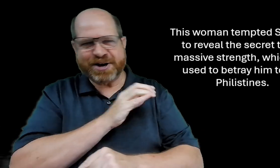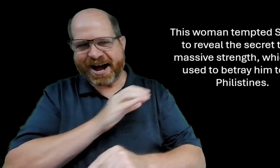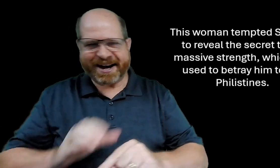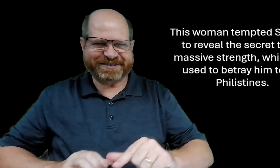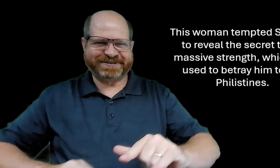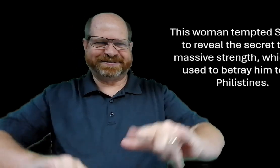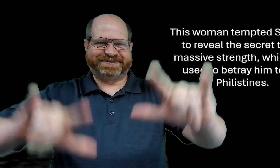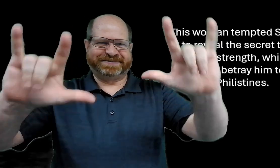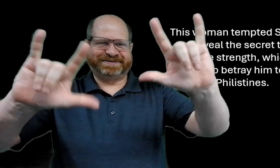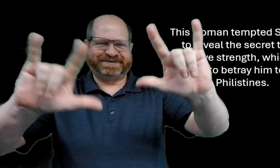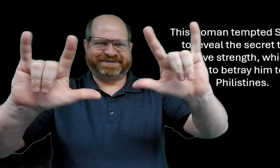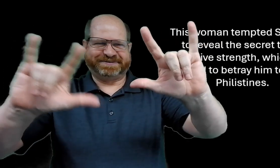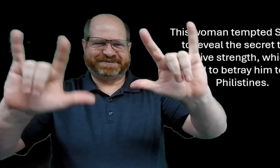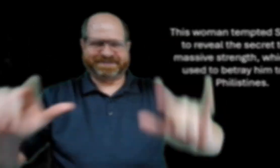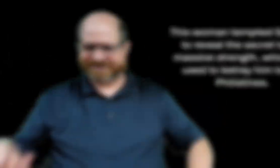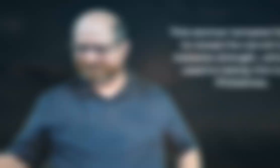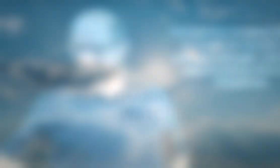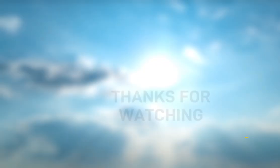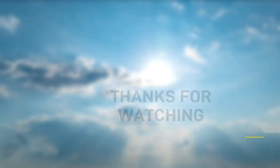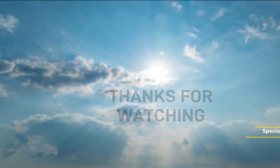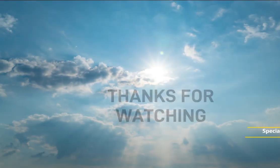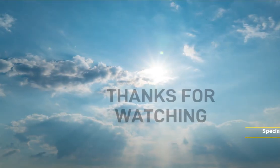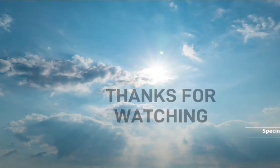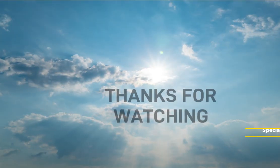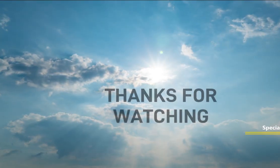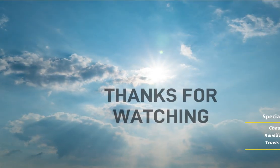sisters in christ bye you